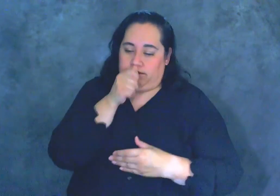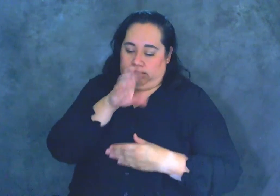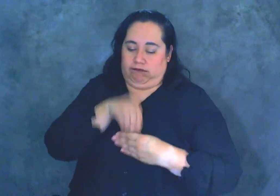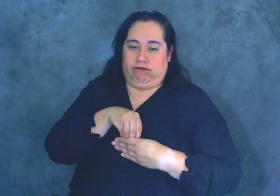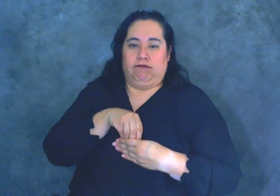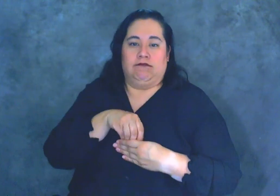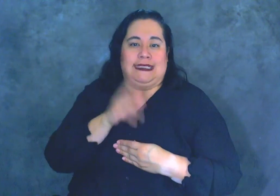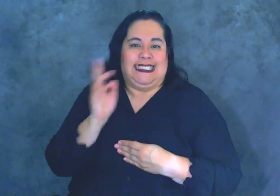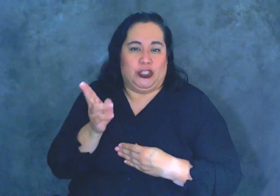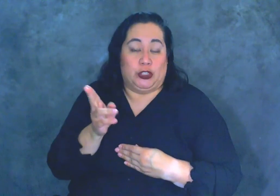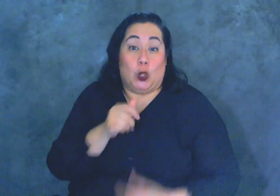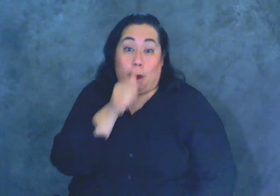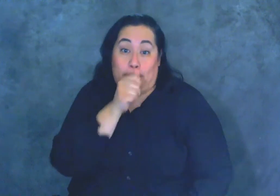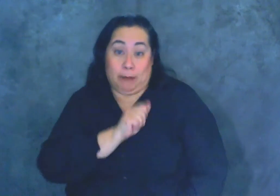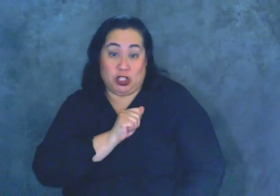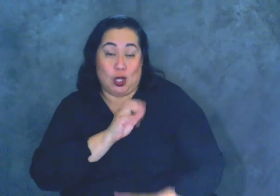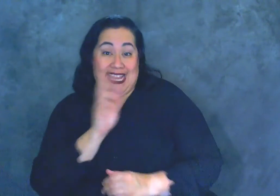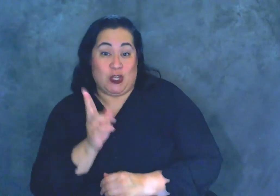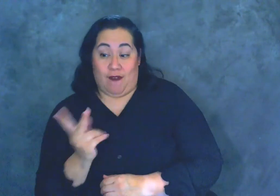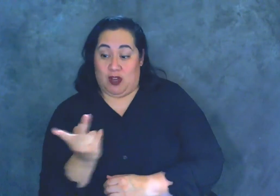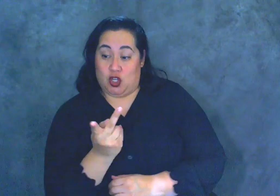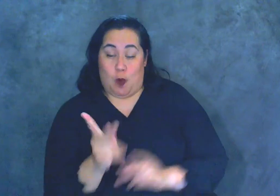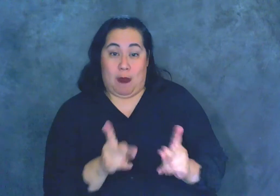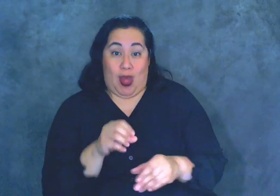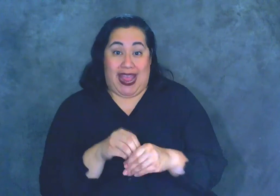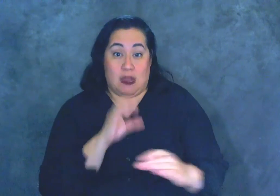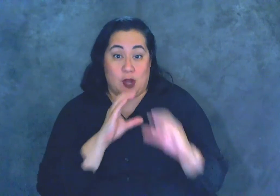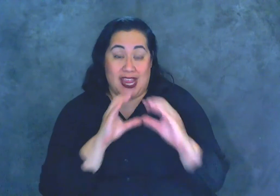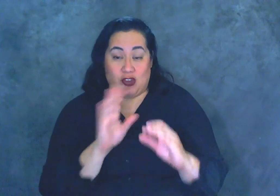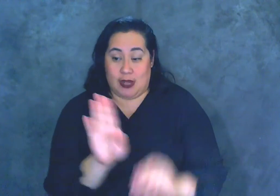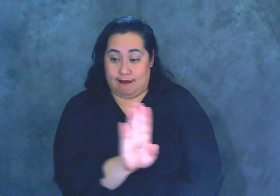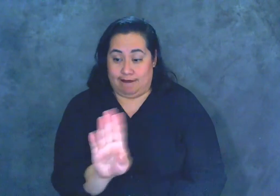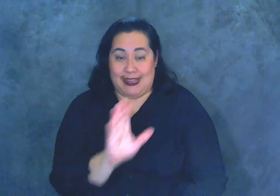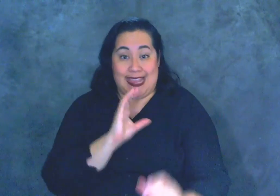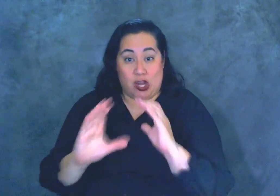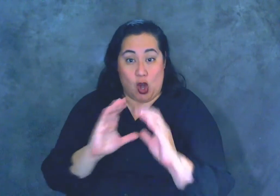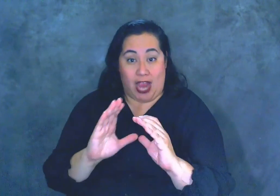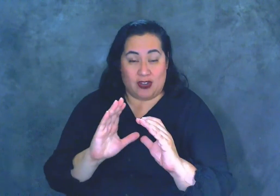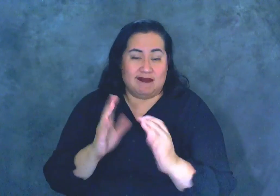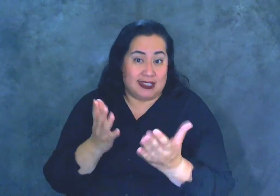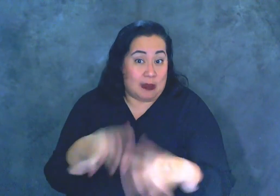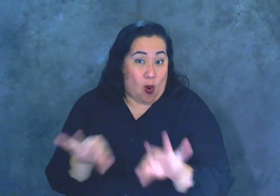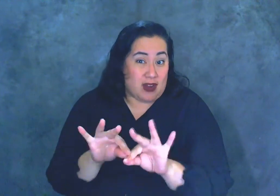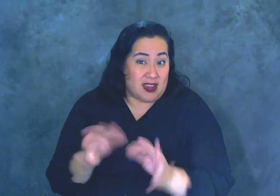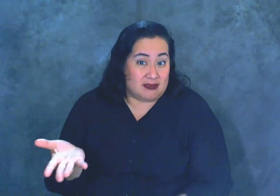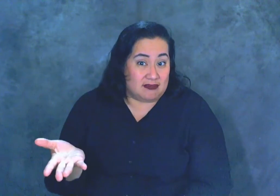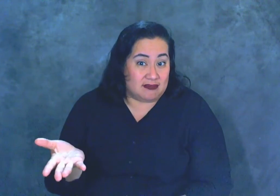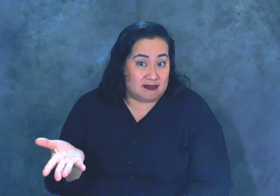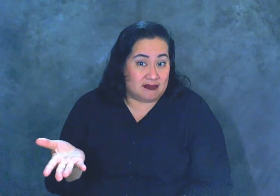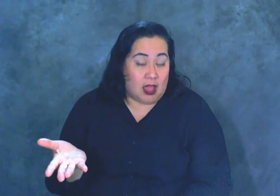So the personal history of two people in a communication interaction is important. So the way